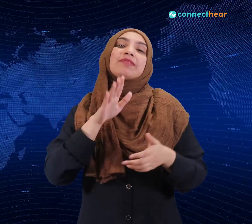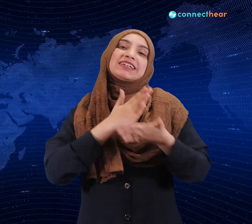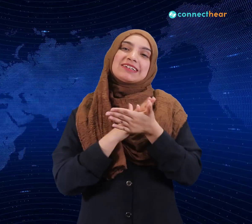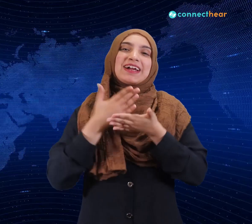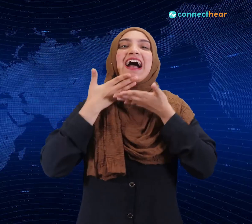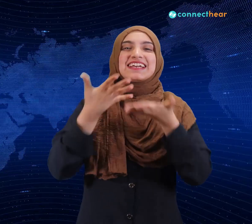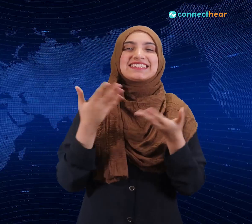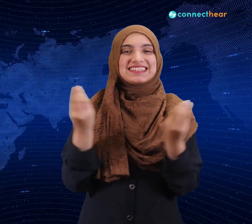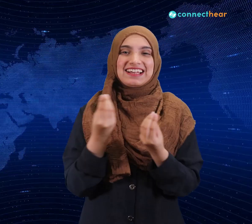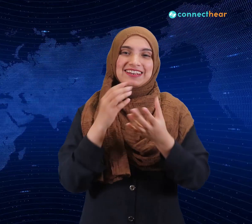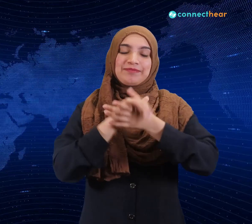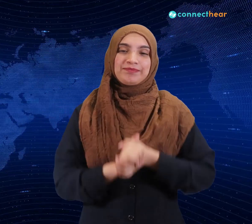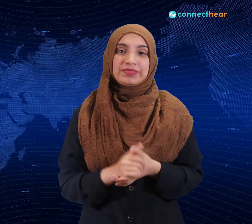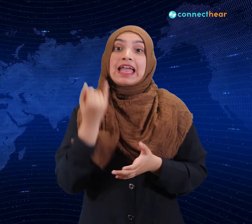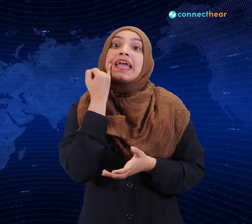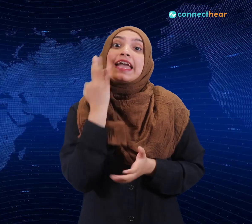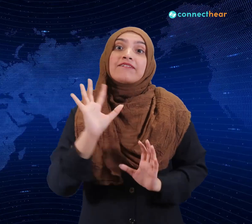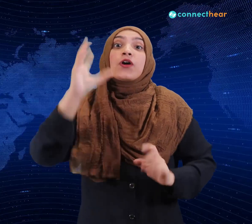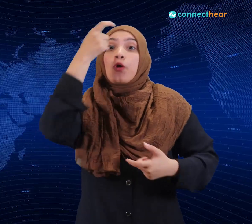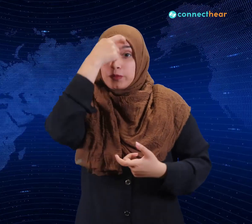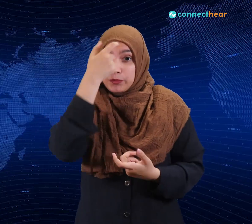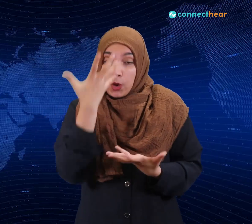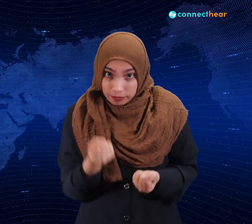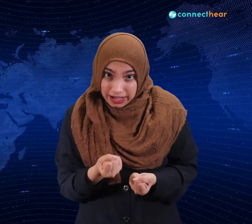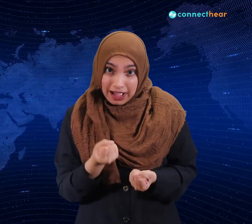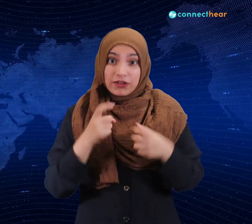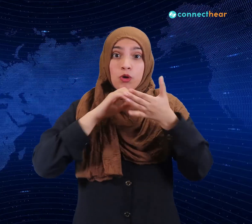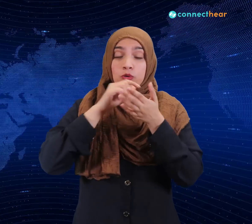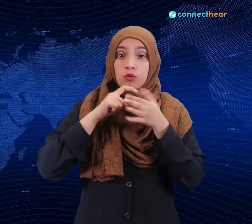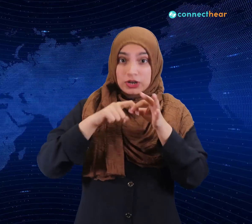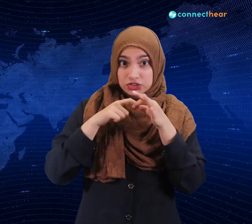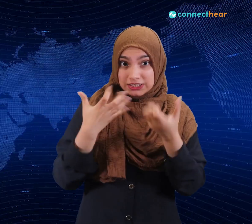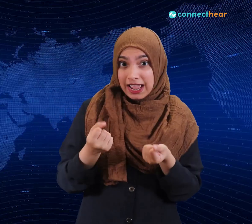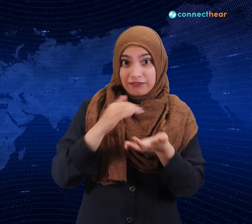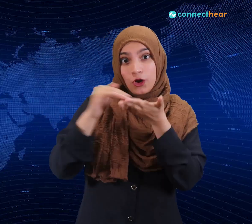If you have any questions, let us know in the comments below. Thank you so much! I love this!